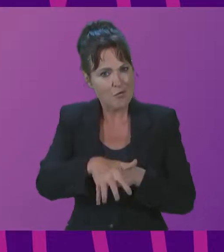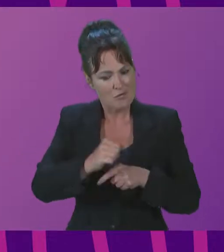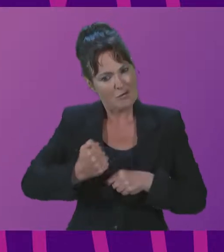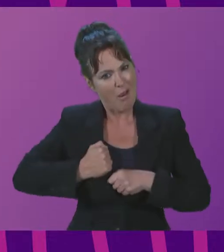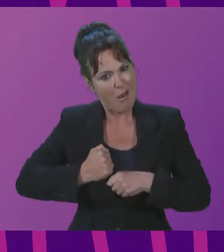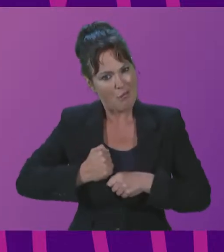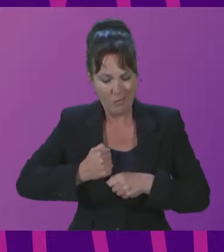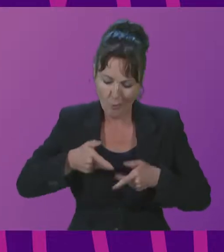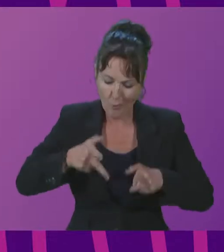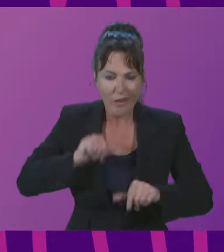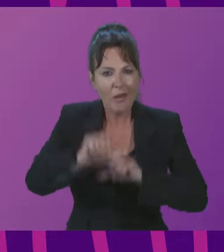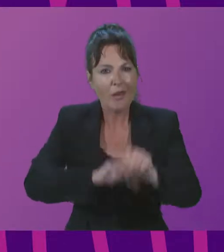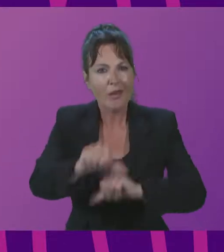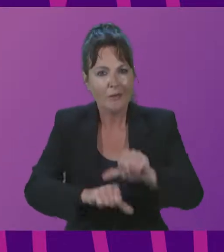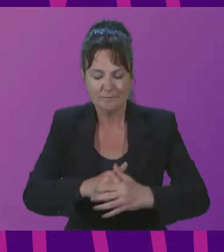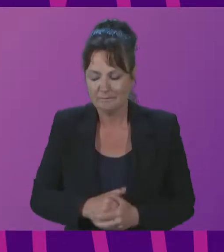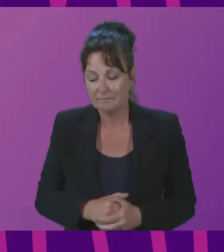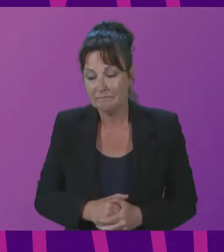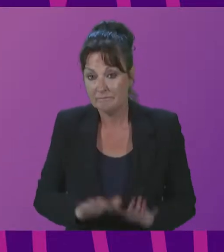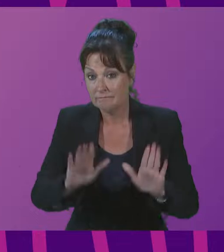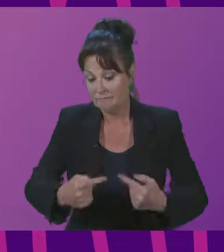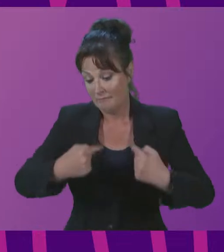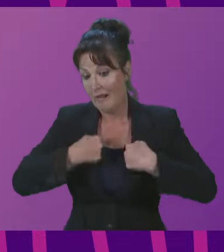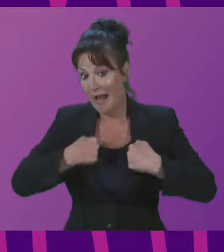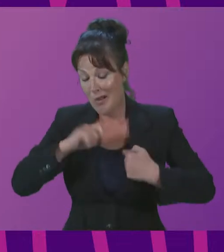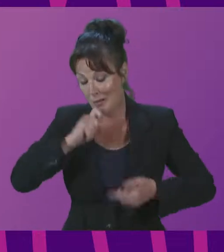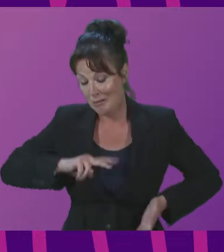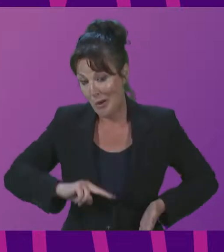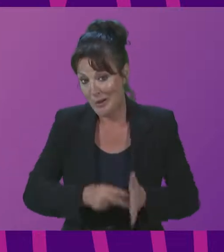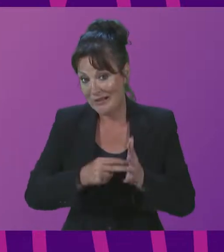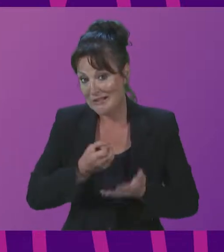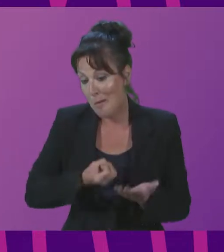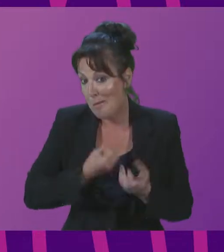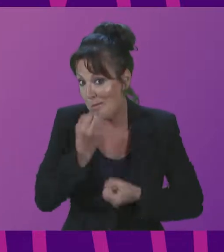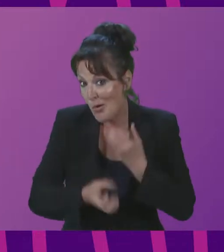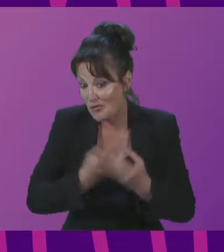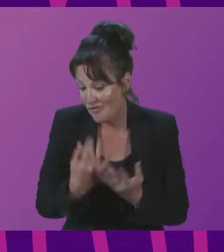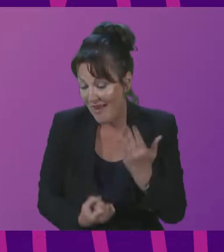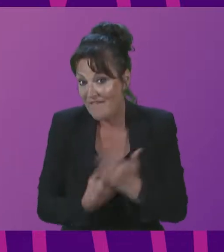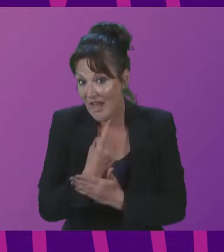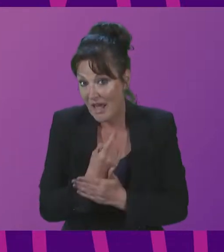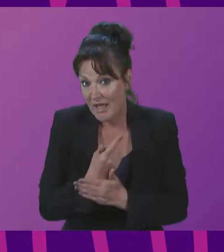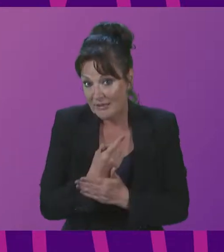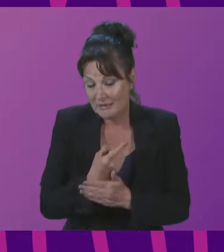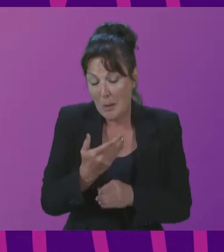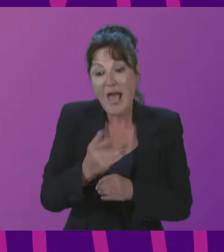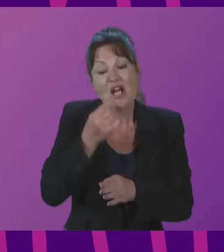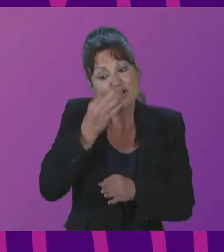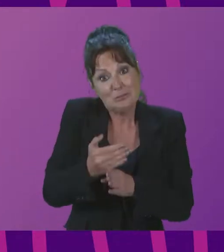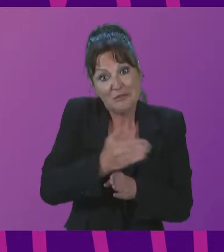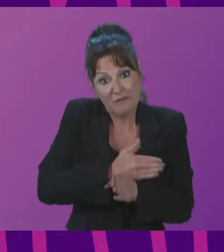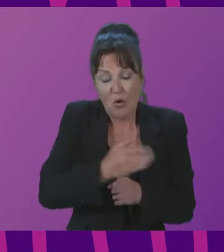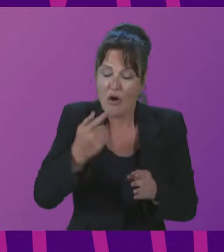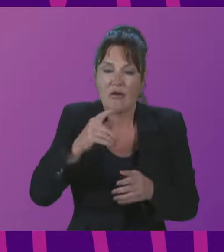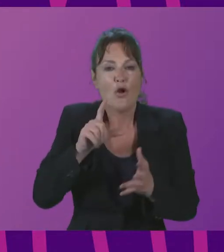challenges. But back to agency, I'm organizing a poetry event here in this parliament in advance of COP27 with Global